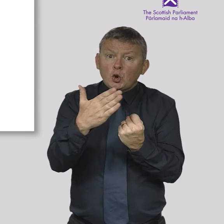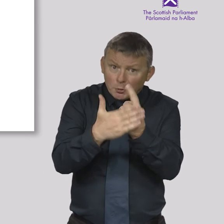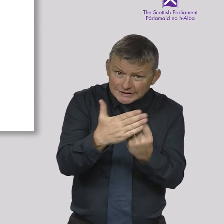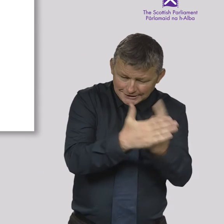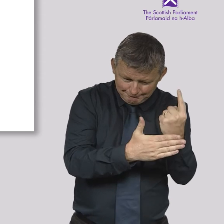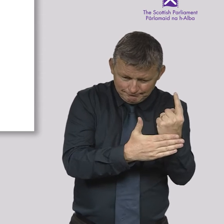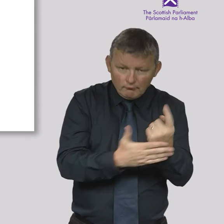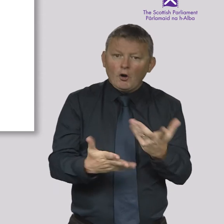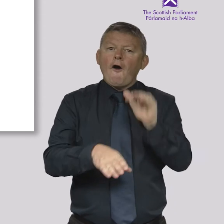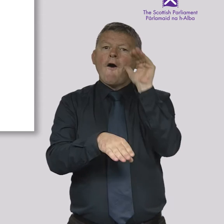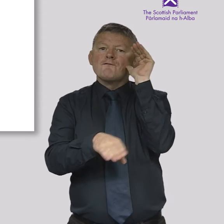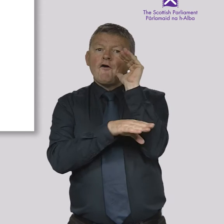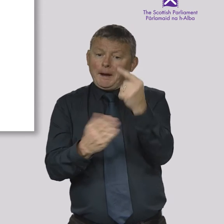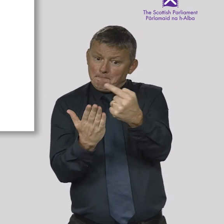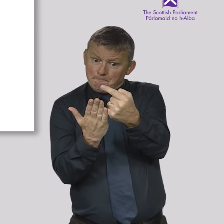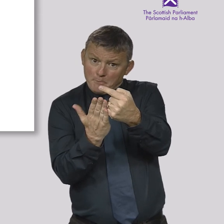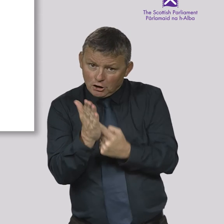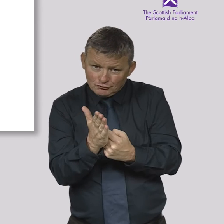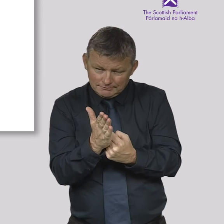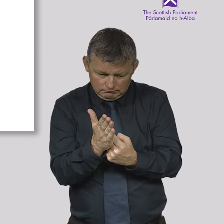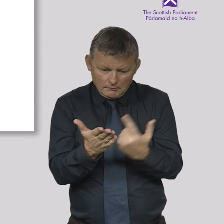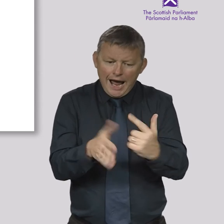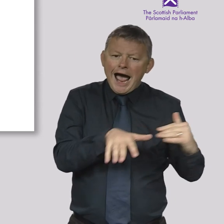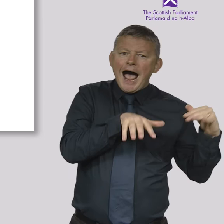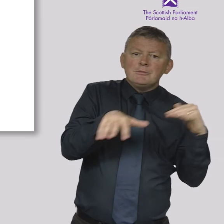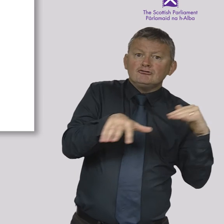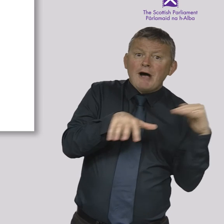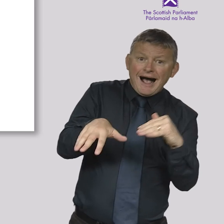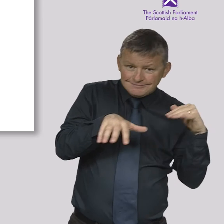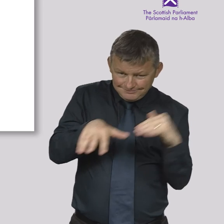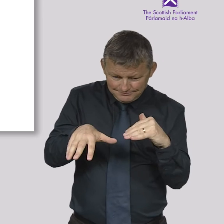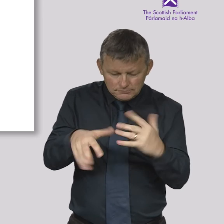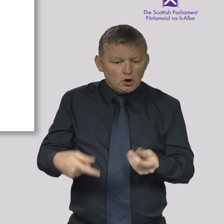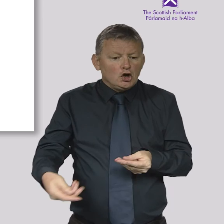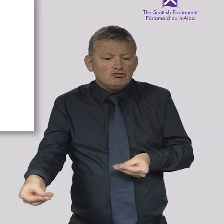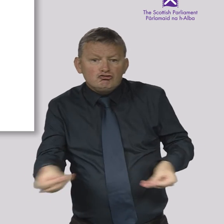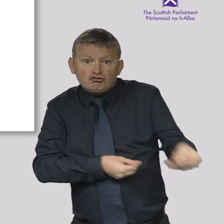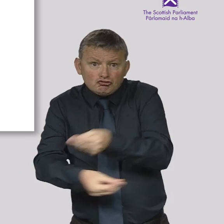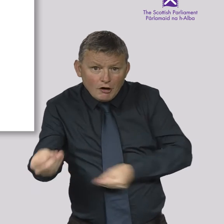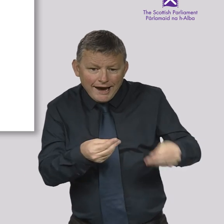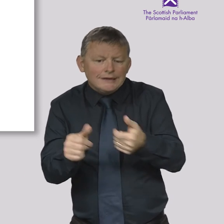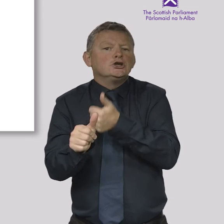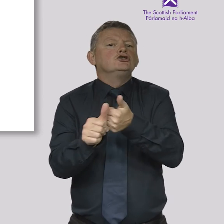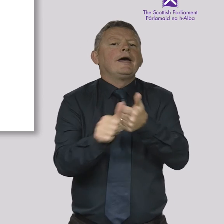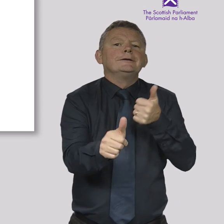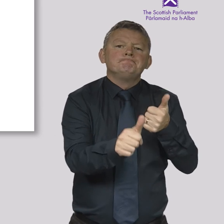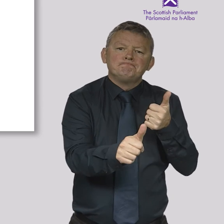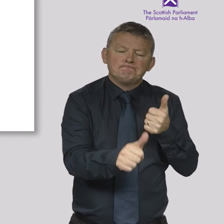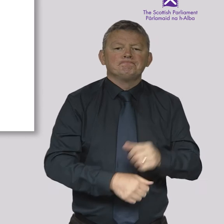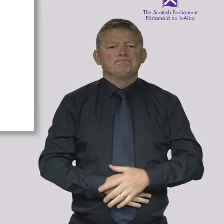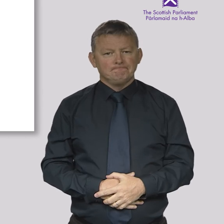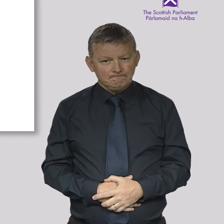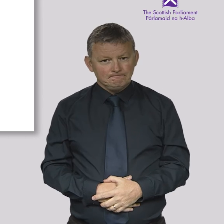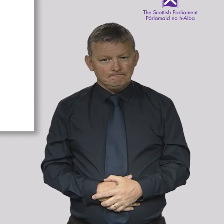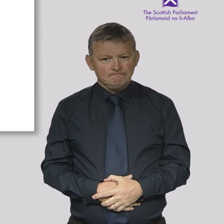Opportunities Foreign Policy Immigration Trade and Industry